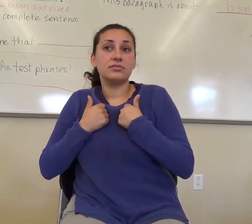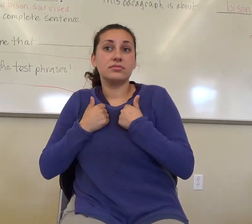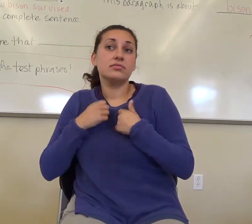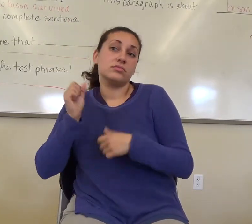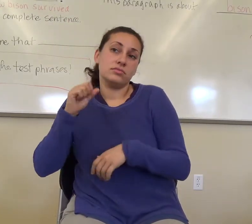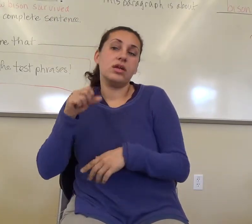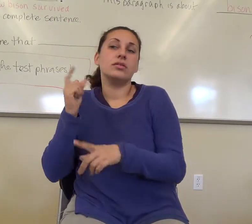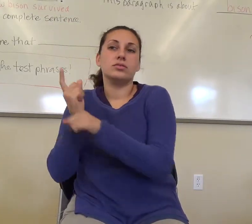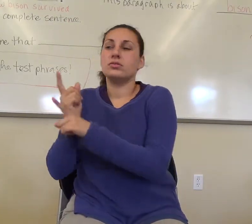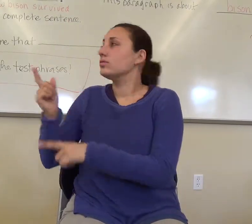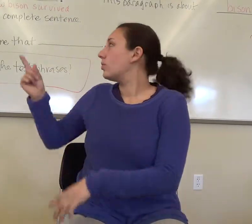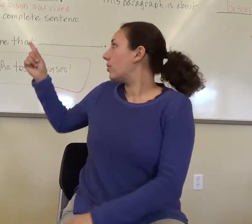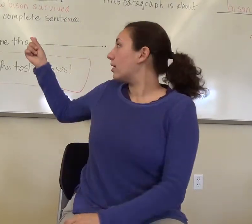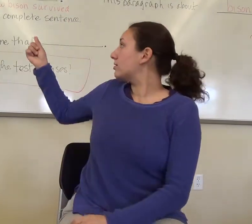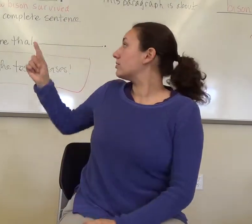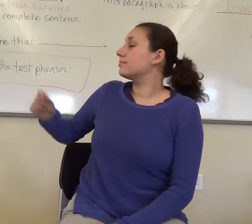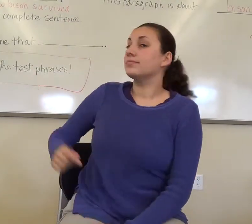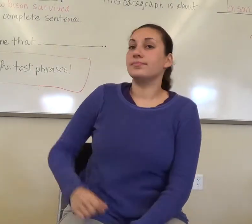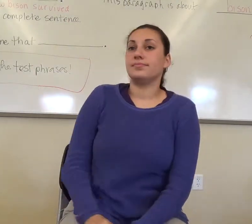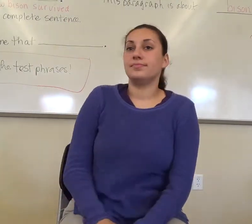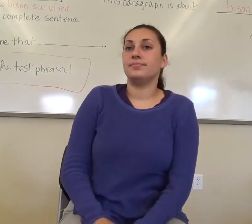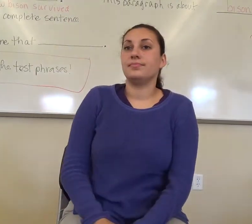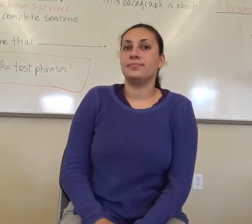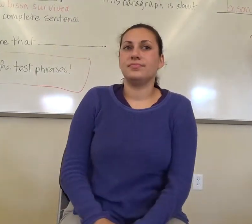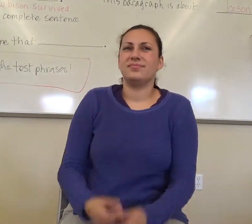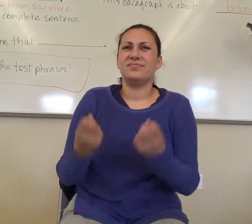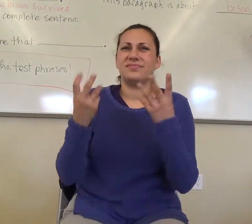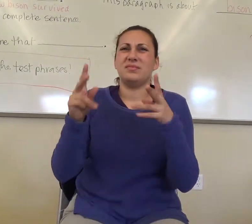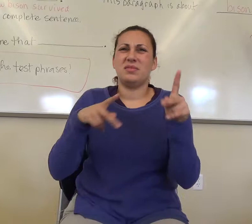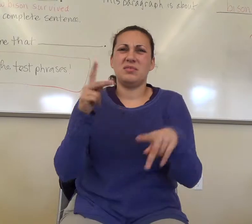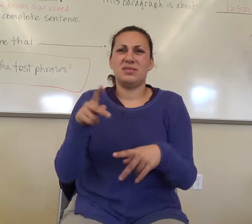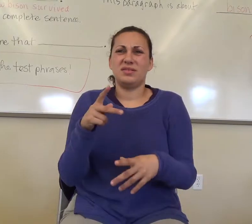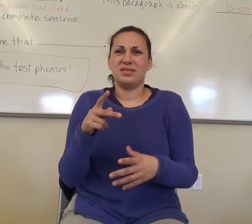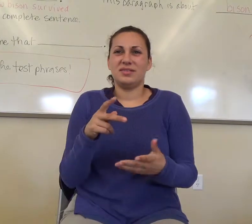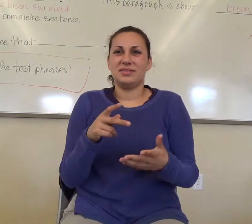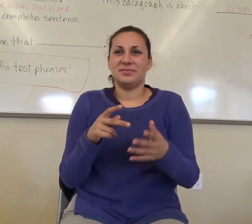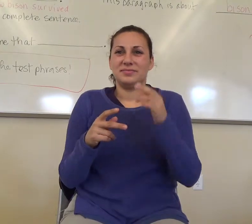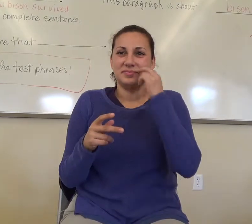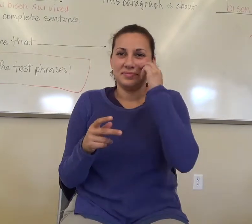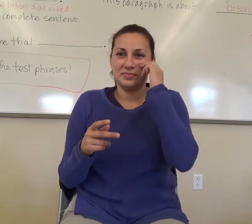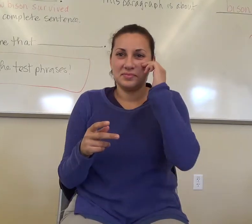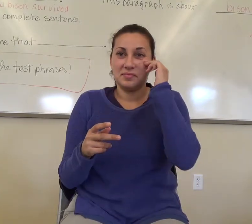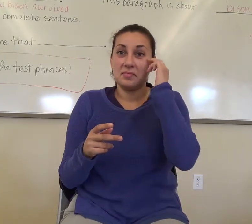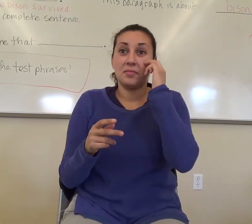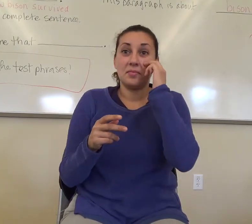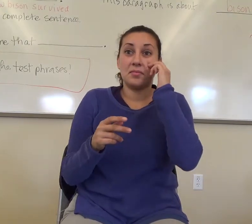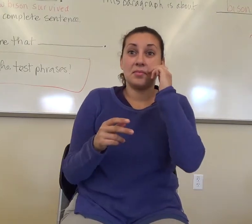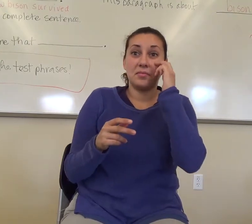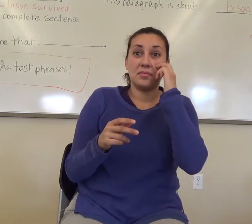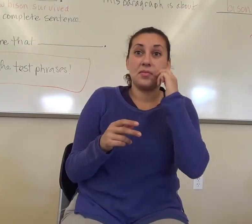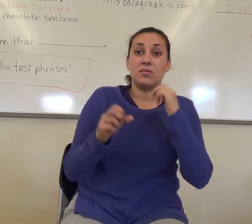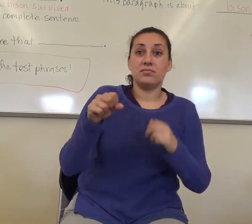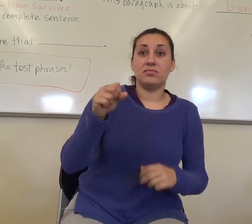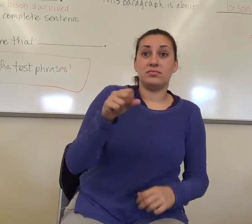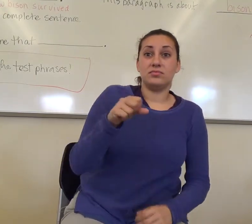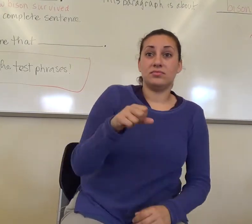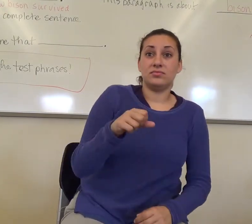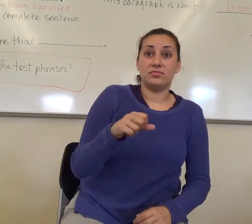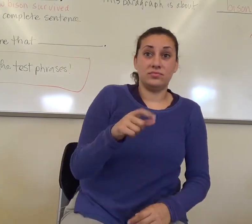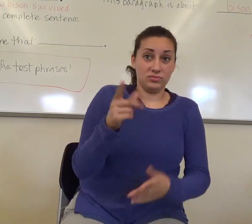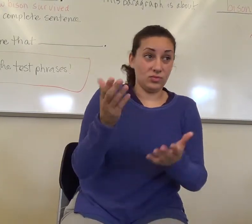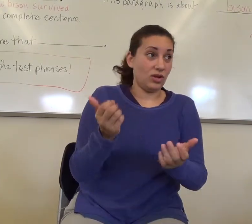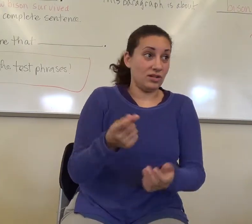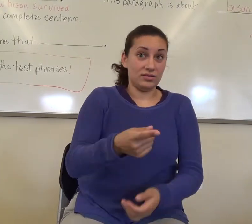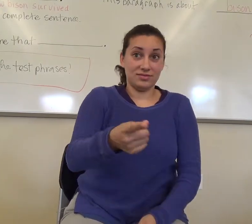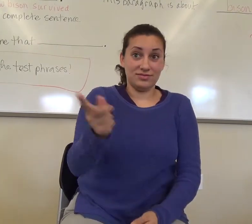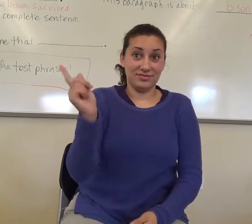That's correct. A lot of people say, don't, you know, I really see the difference. You're saying the same thing. It's a, it's a kind of a